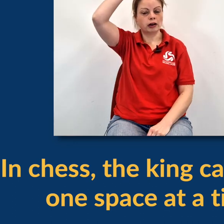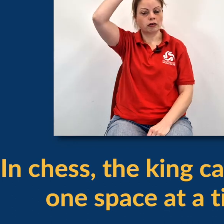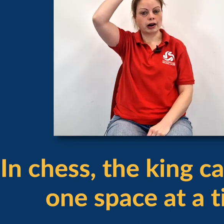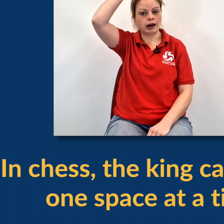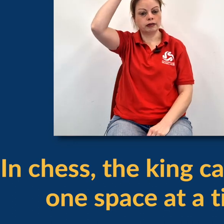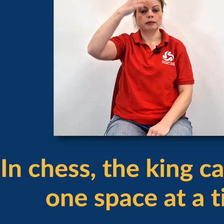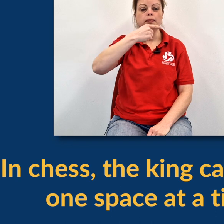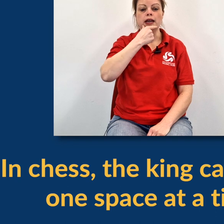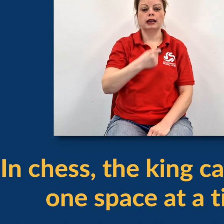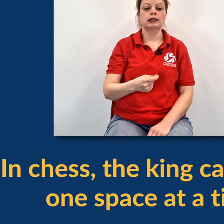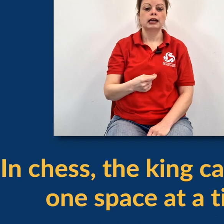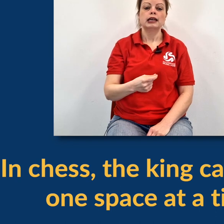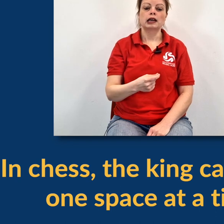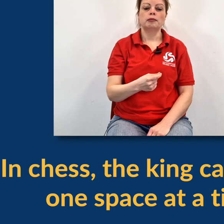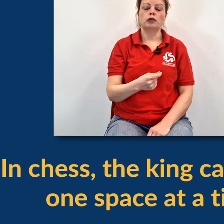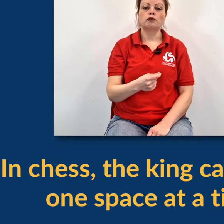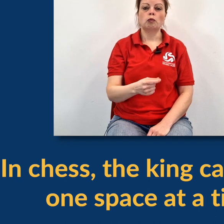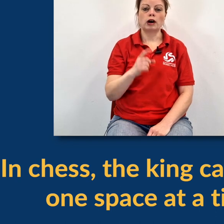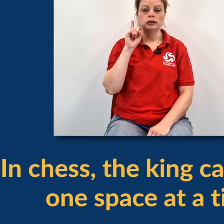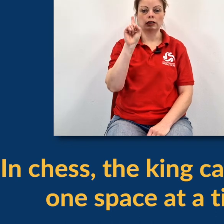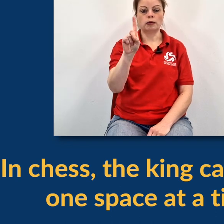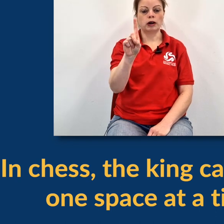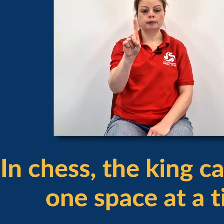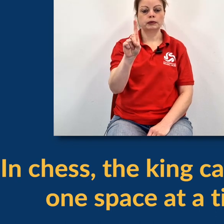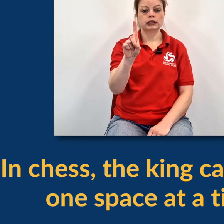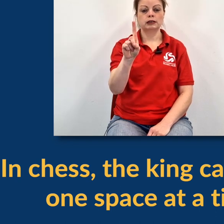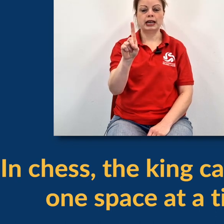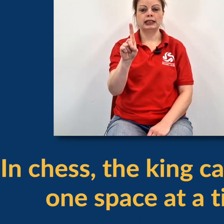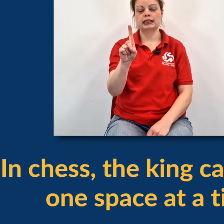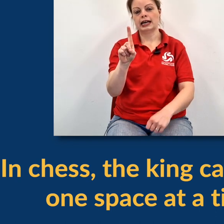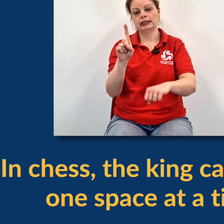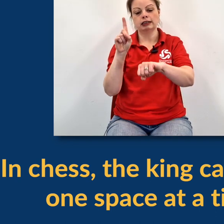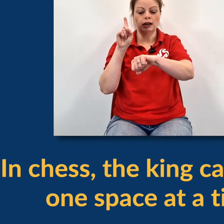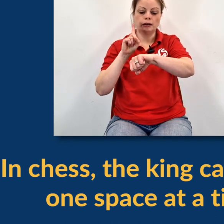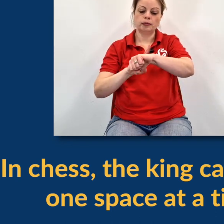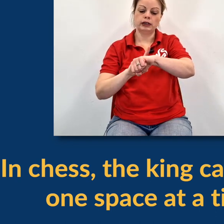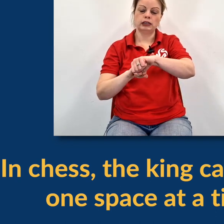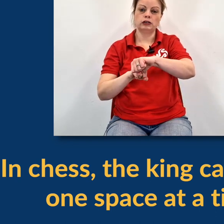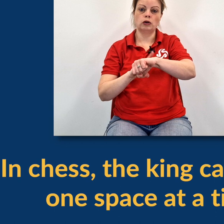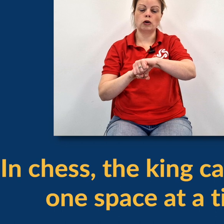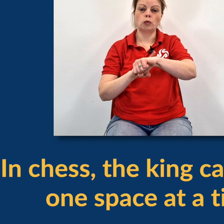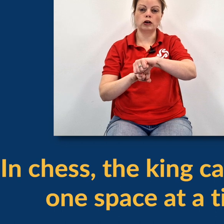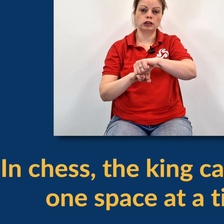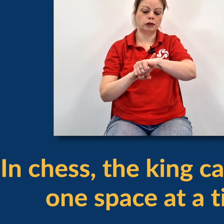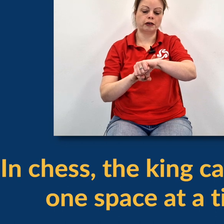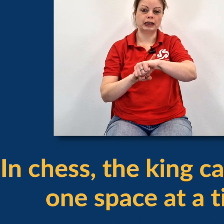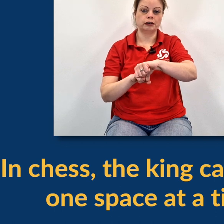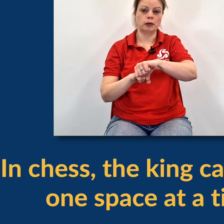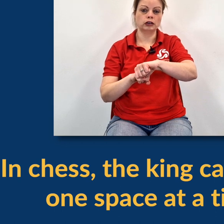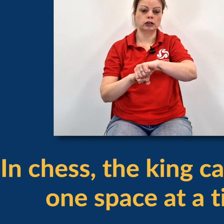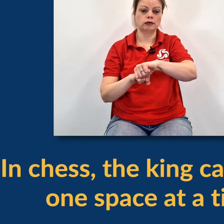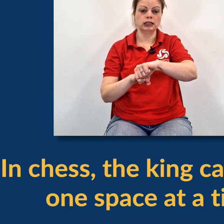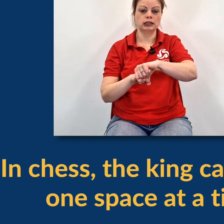remember, crown, beard, can move one, number one, space at a time, pointing to your watch or your